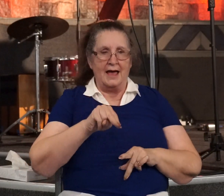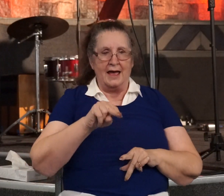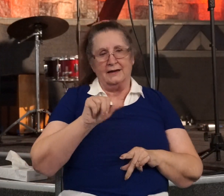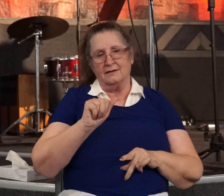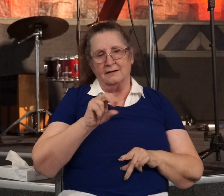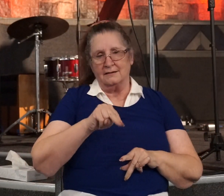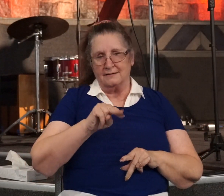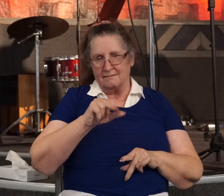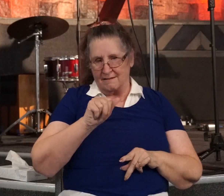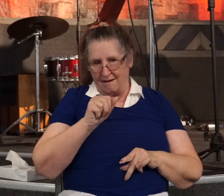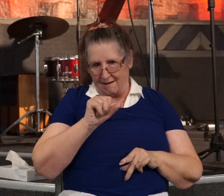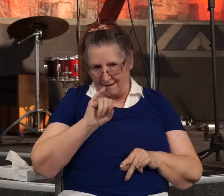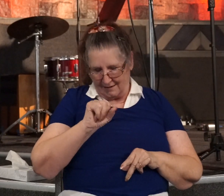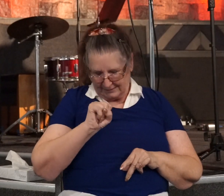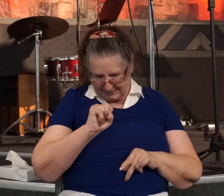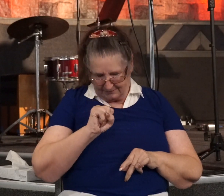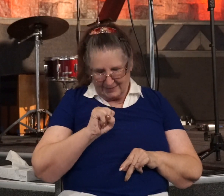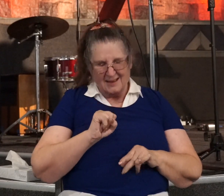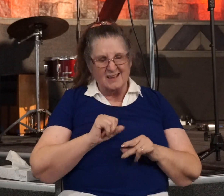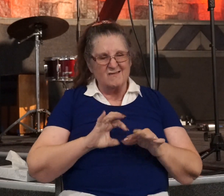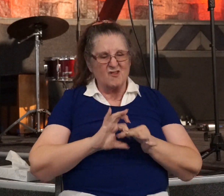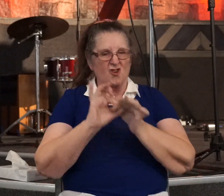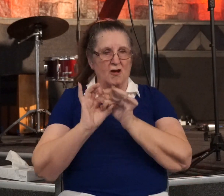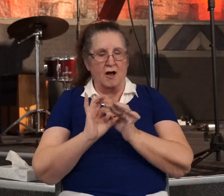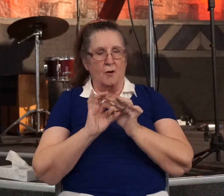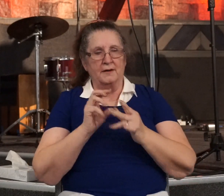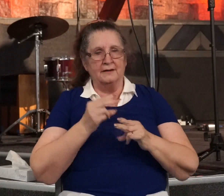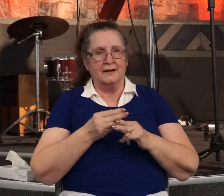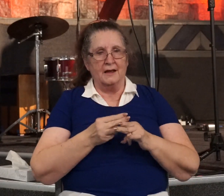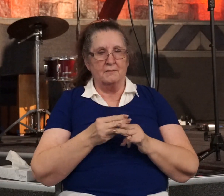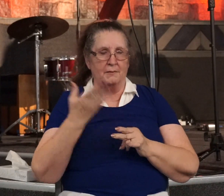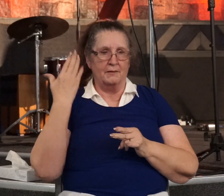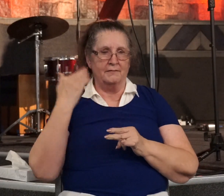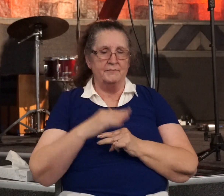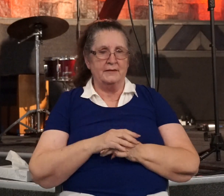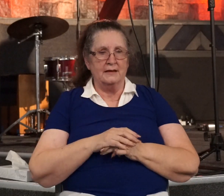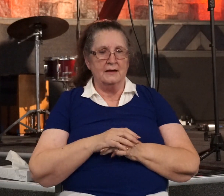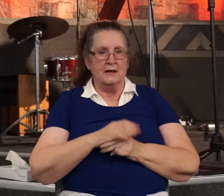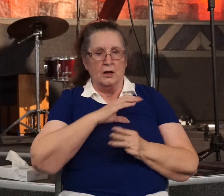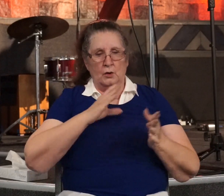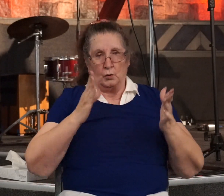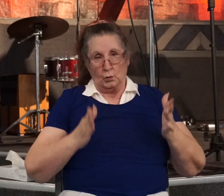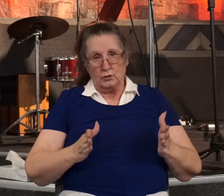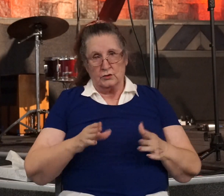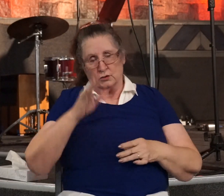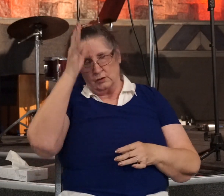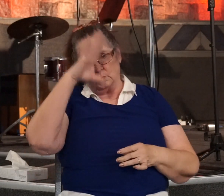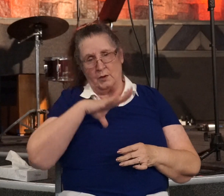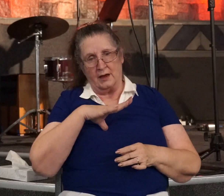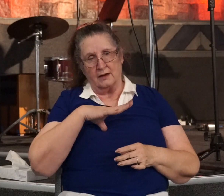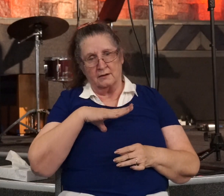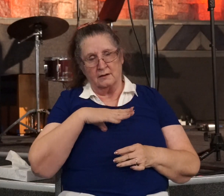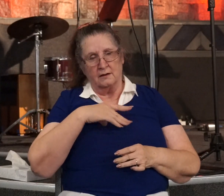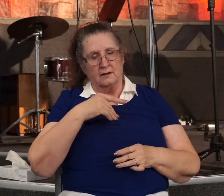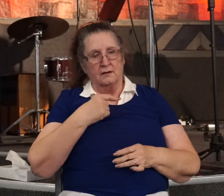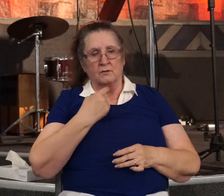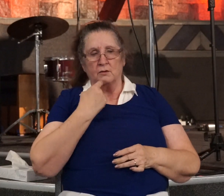in those days. This Ananias is obviously a Christian man. Because we're told that he was a certain